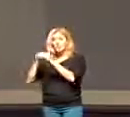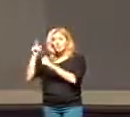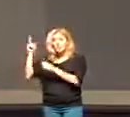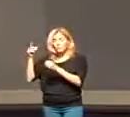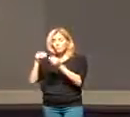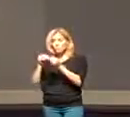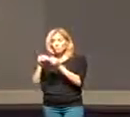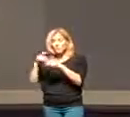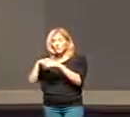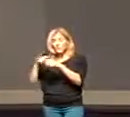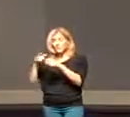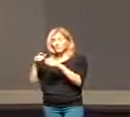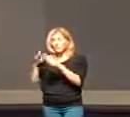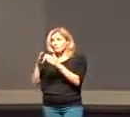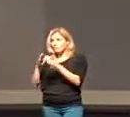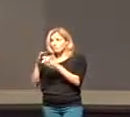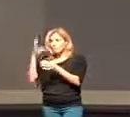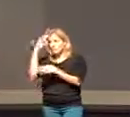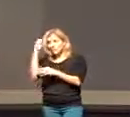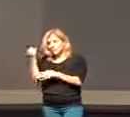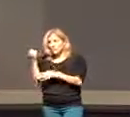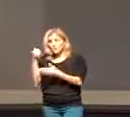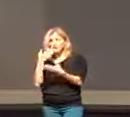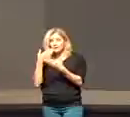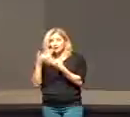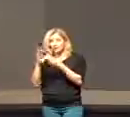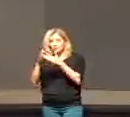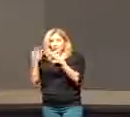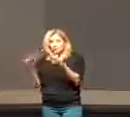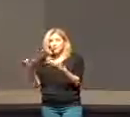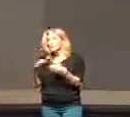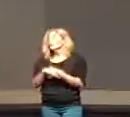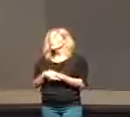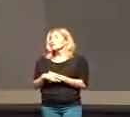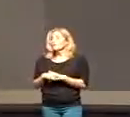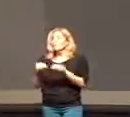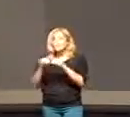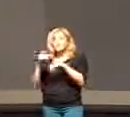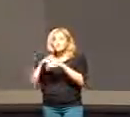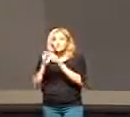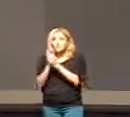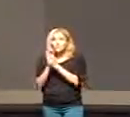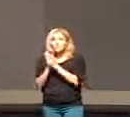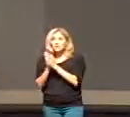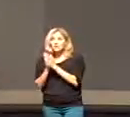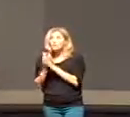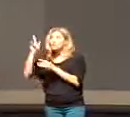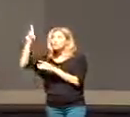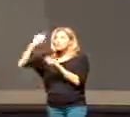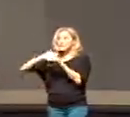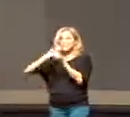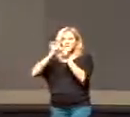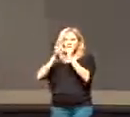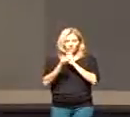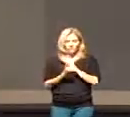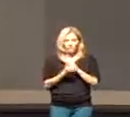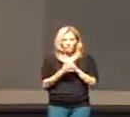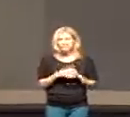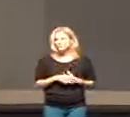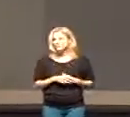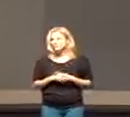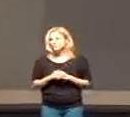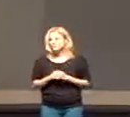in the word we spend more time memorizing scripture we spend more time praying so that he can transform us from the inside